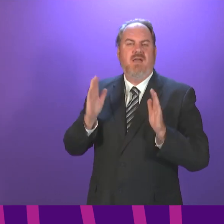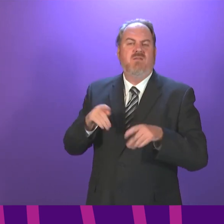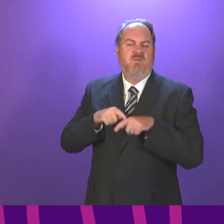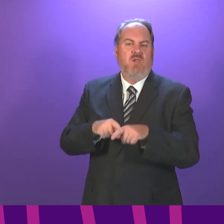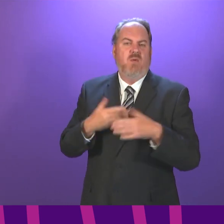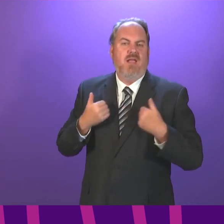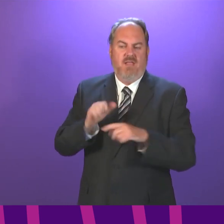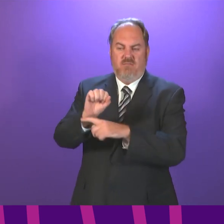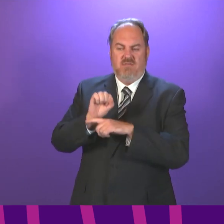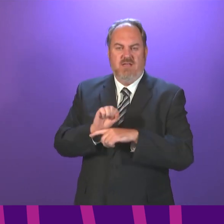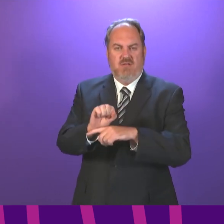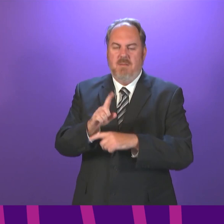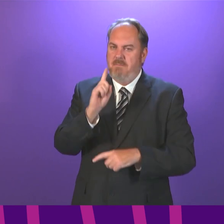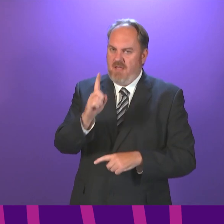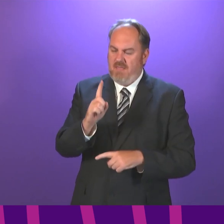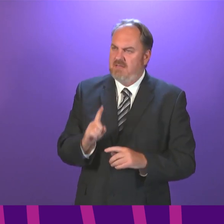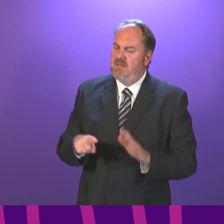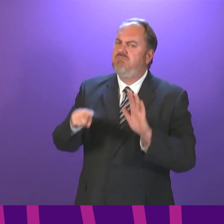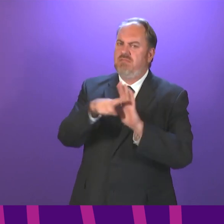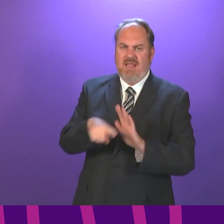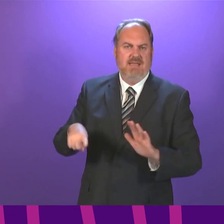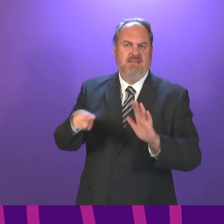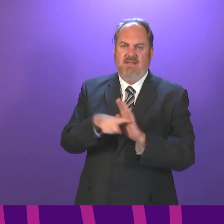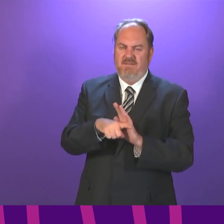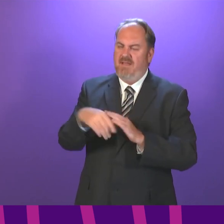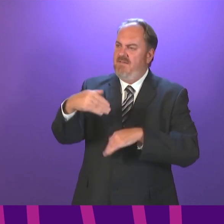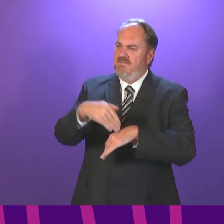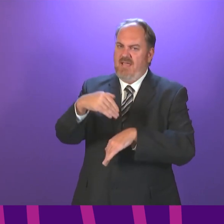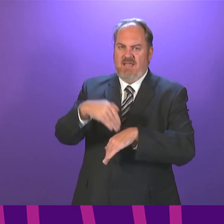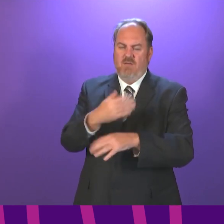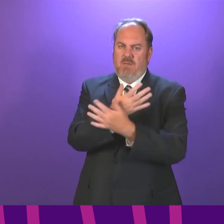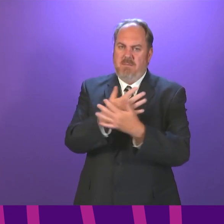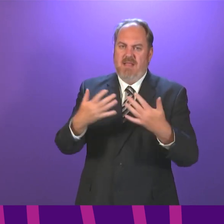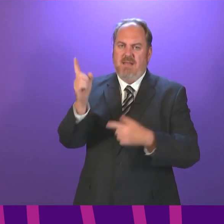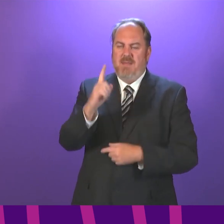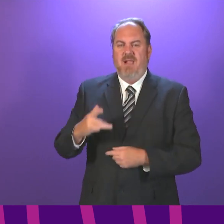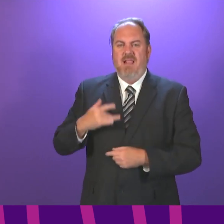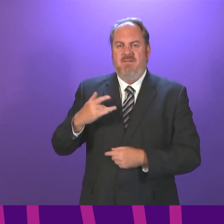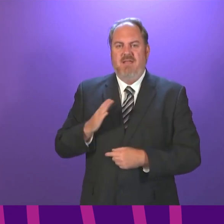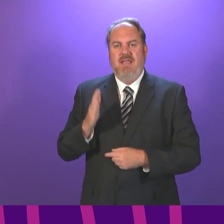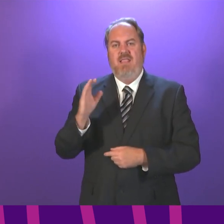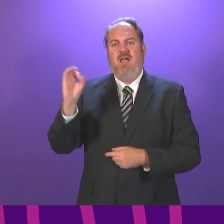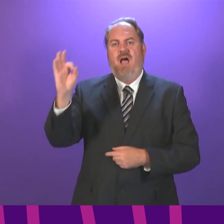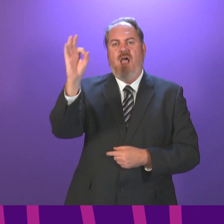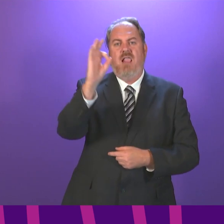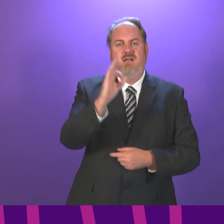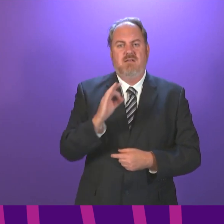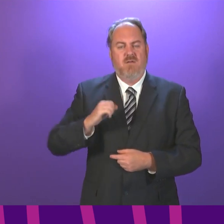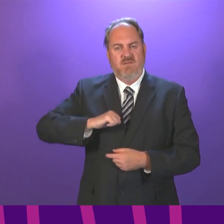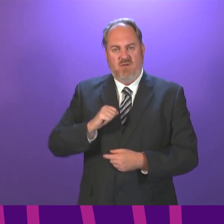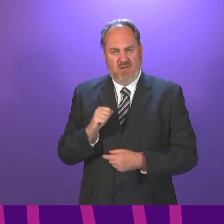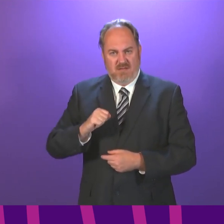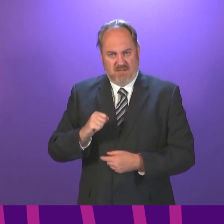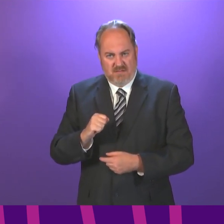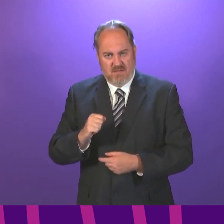has very seriously impacted every aspect of island life since ferry routes came under pressure at the beginning of the tourist season.